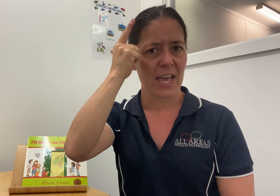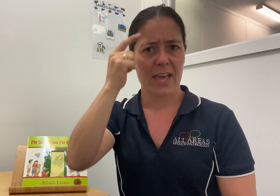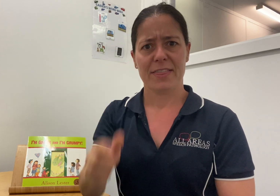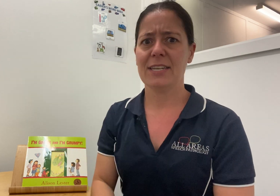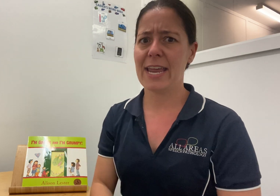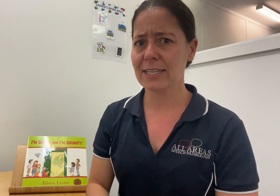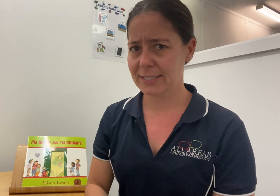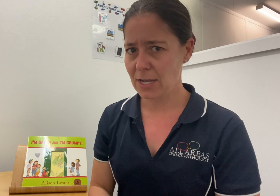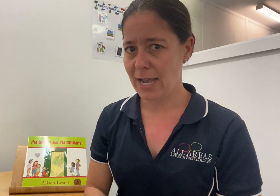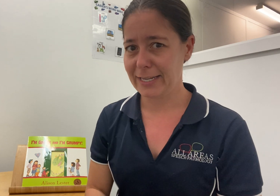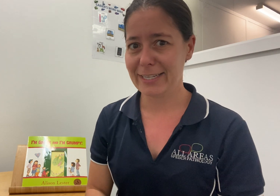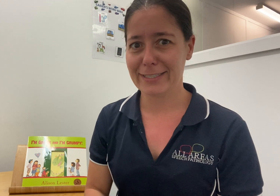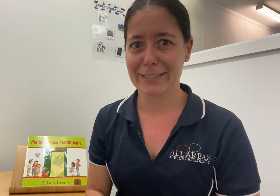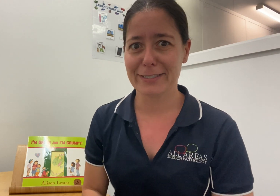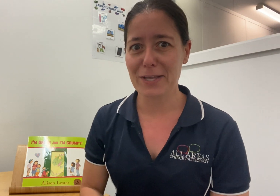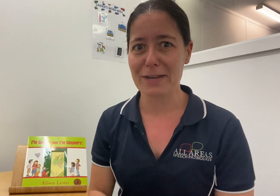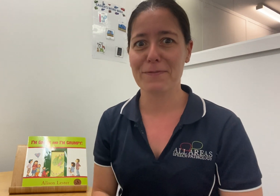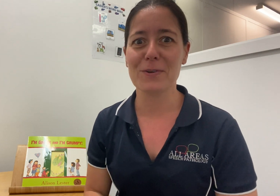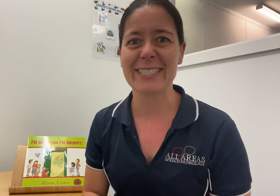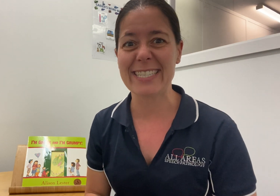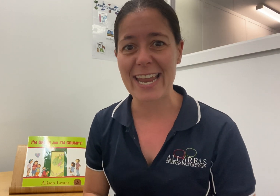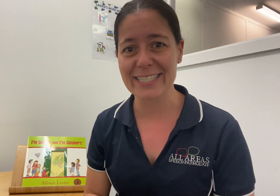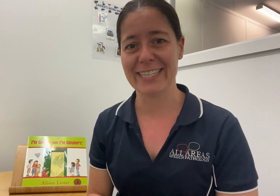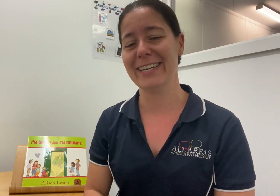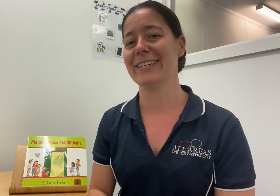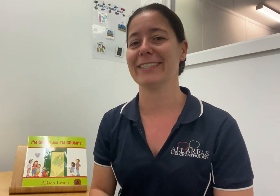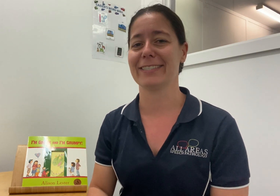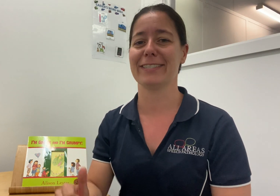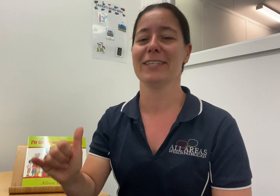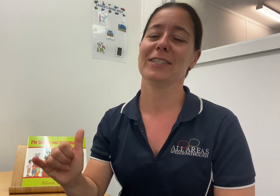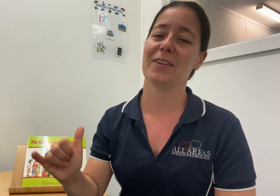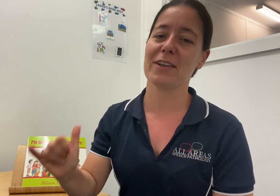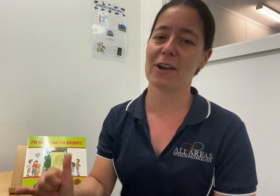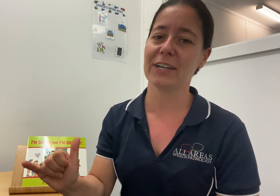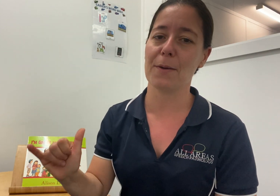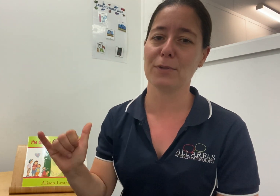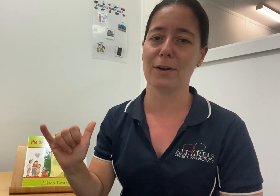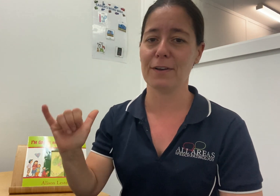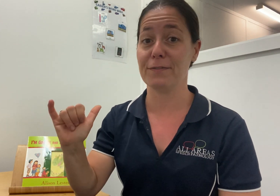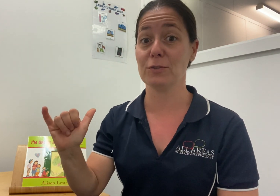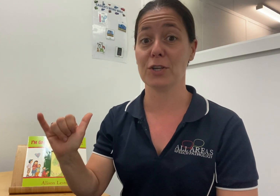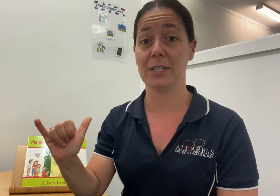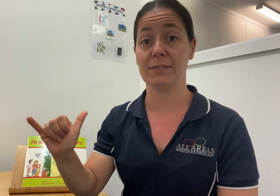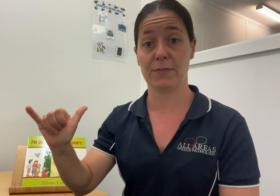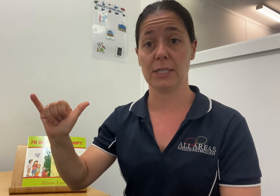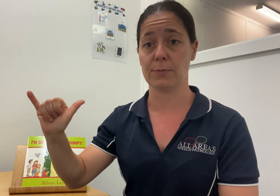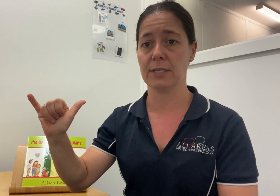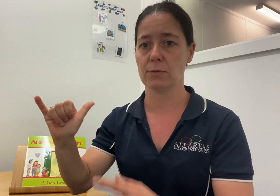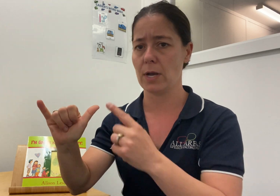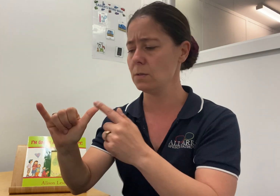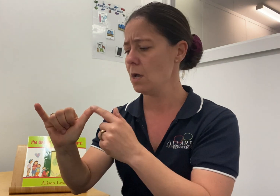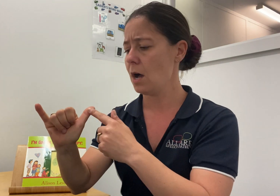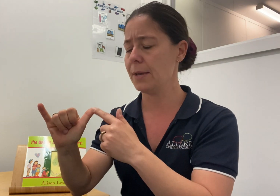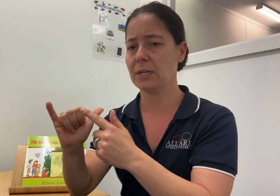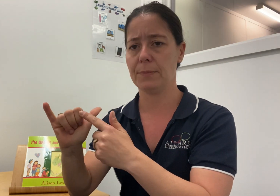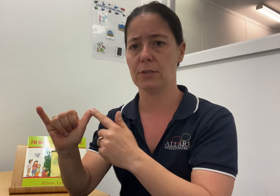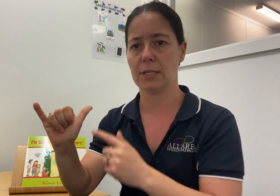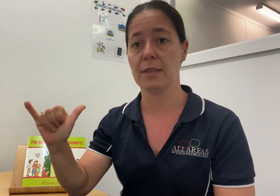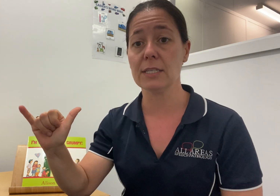The next sign is the sign for dentist. So there are a couple of alternatives for this one as well. I'm going to be using this